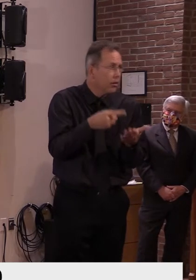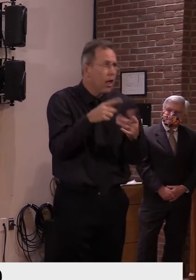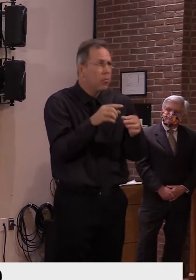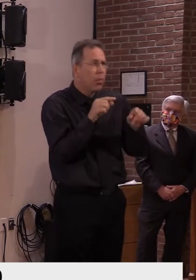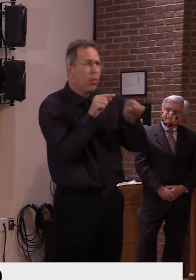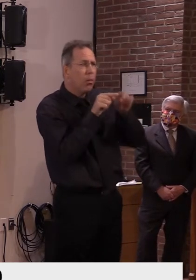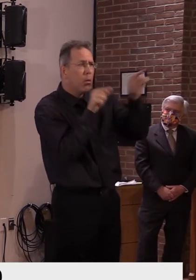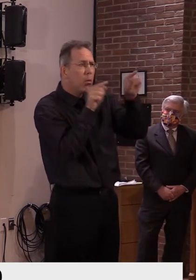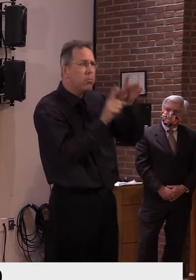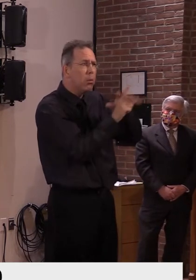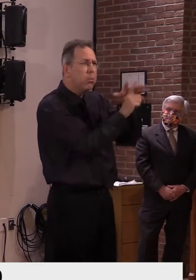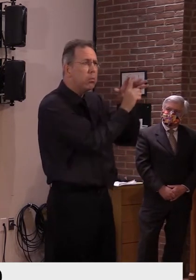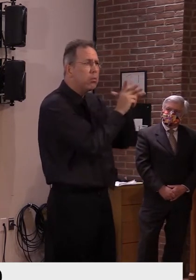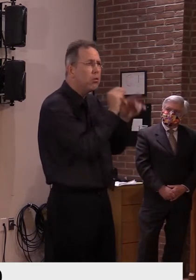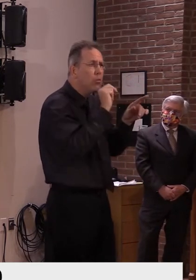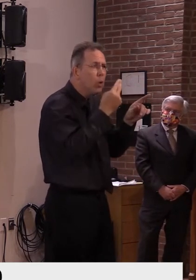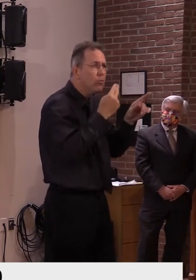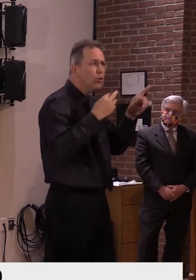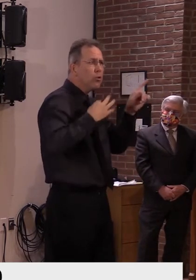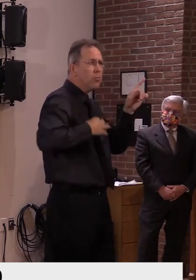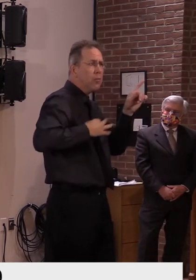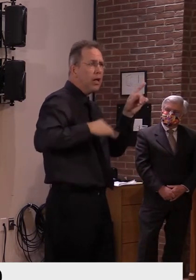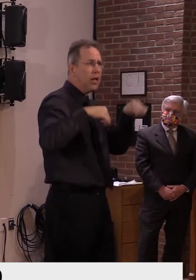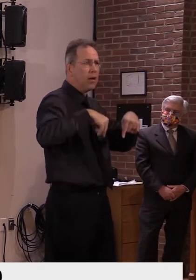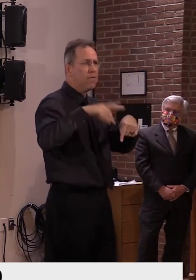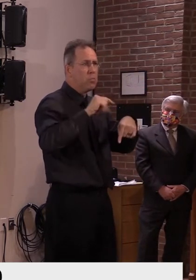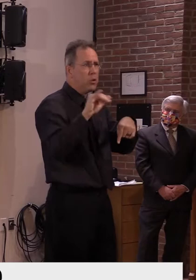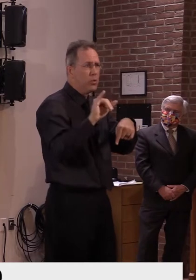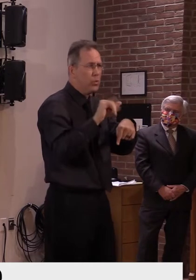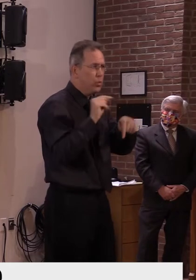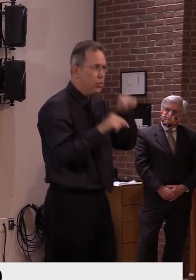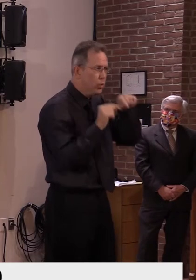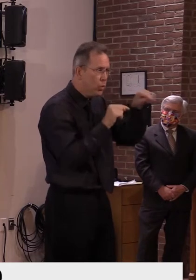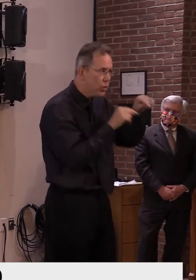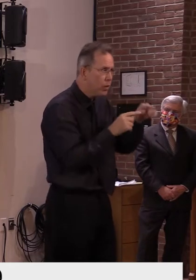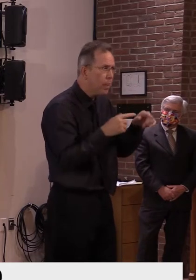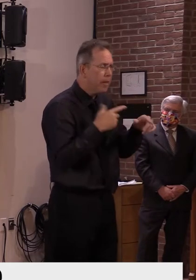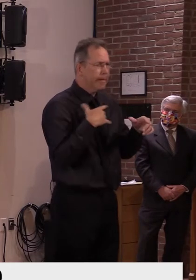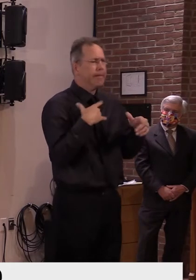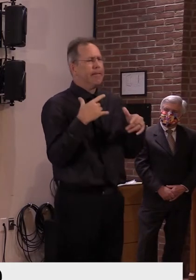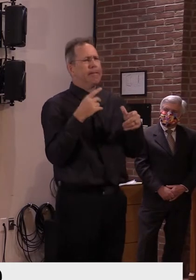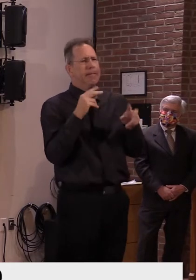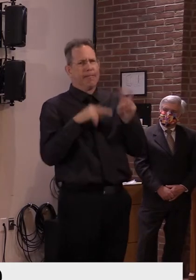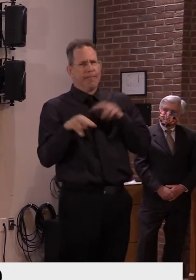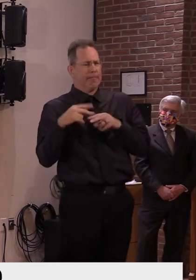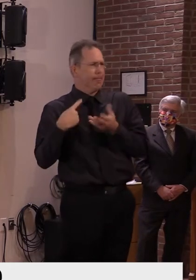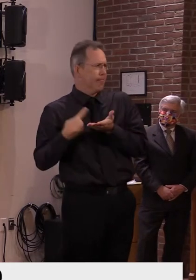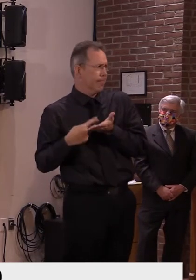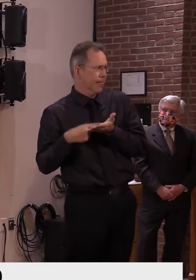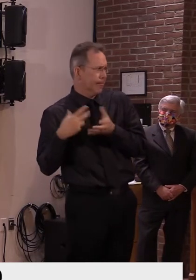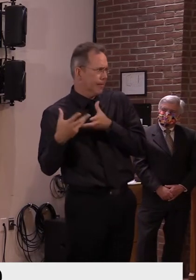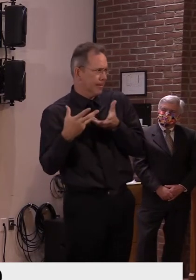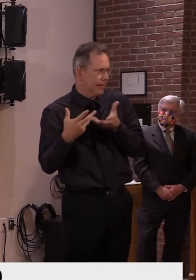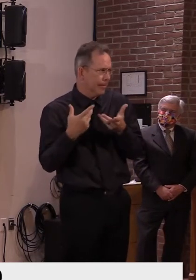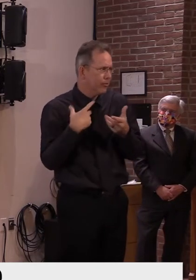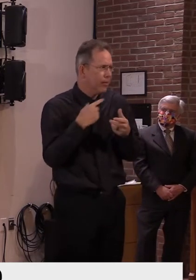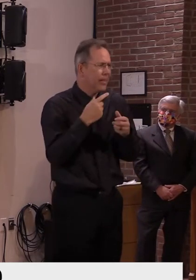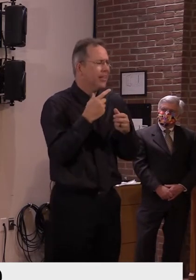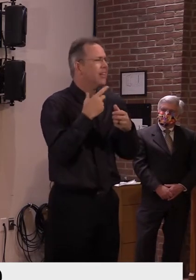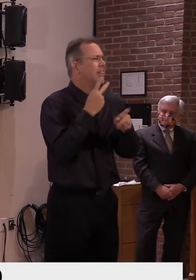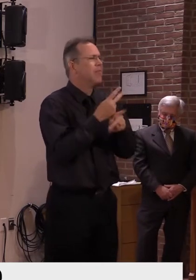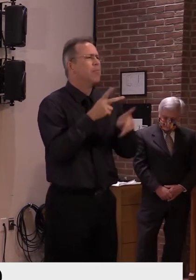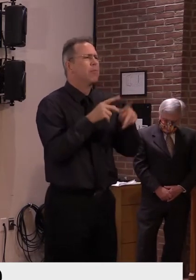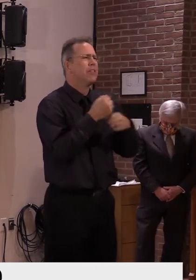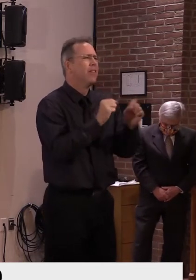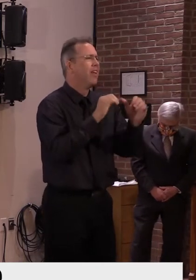While these changes may be challenging, this will add more layers of protection so we can continue to operate these programs here in